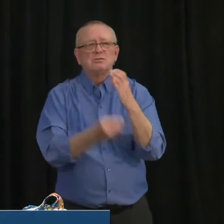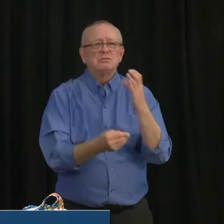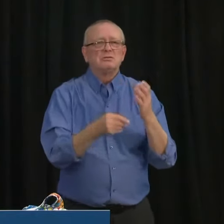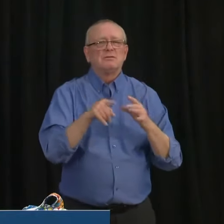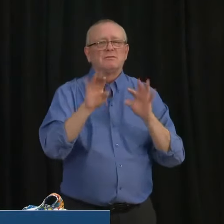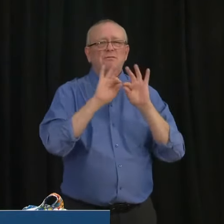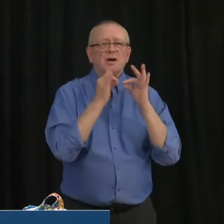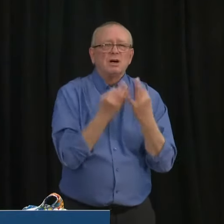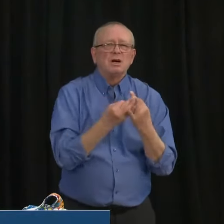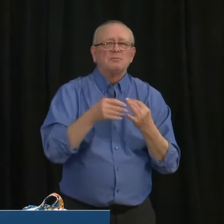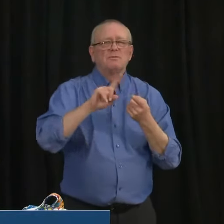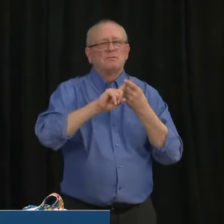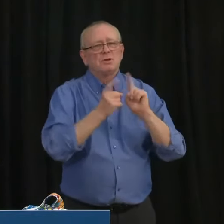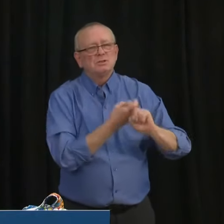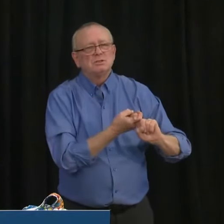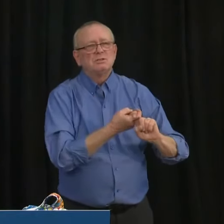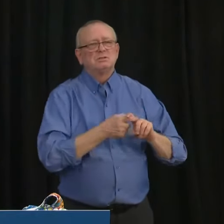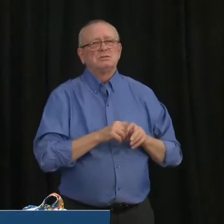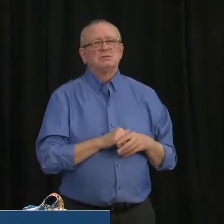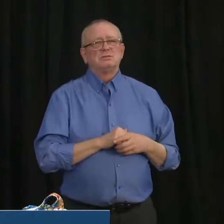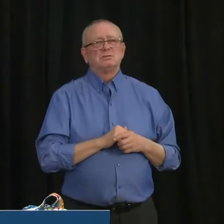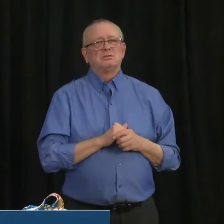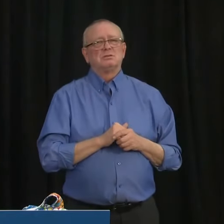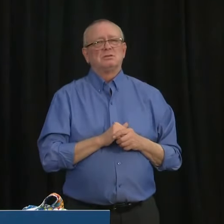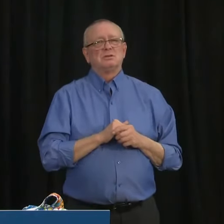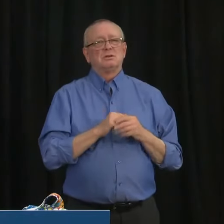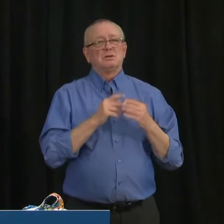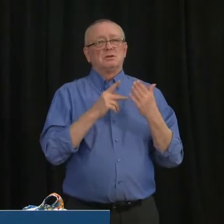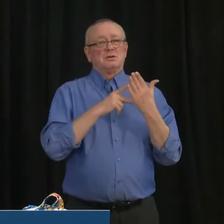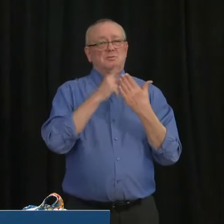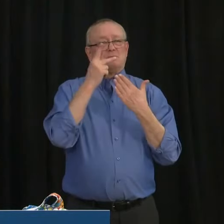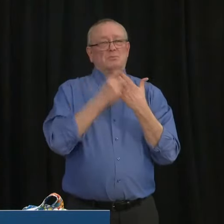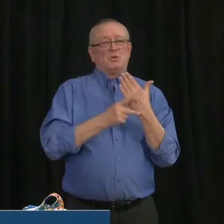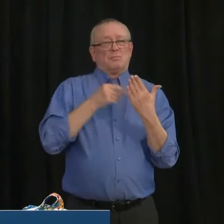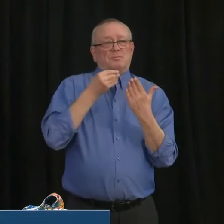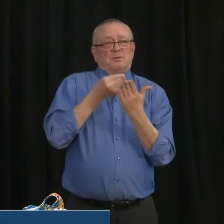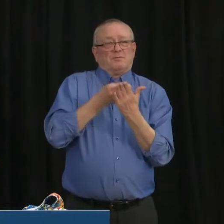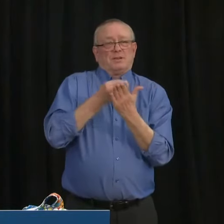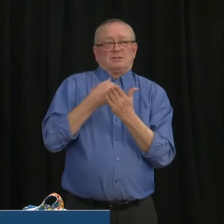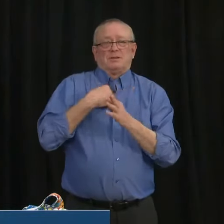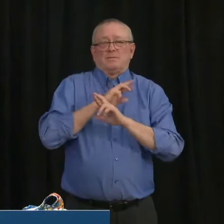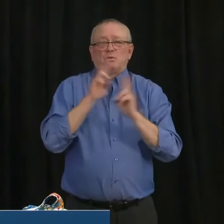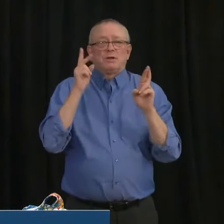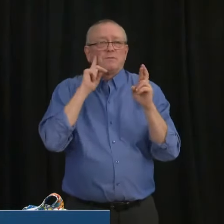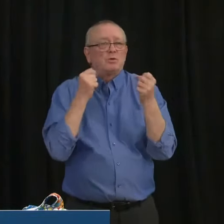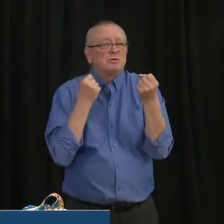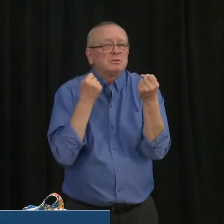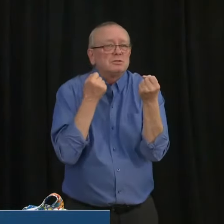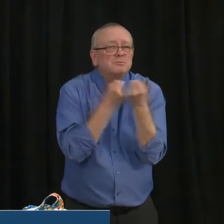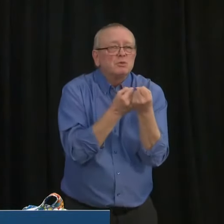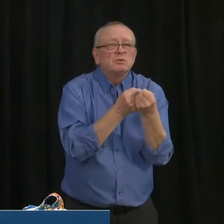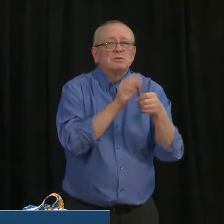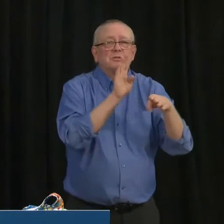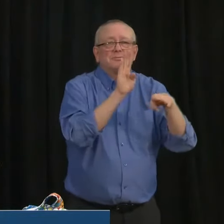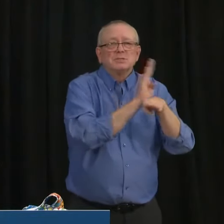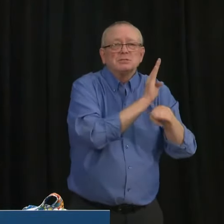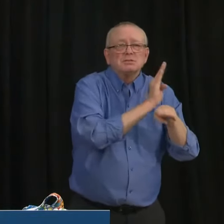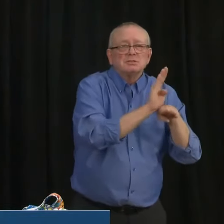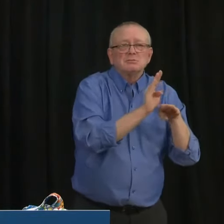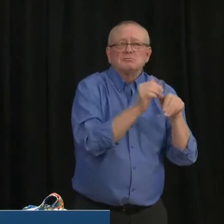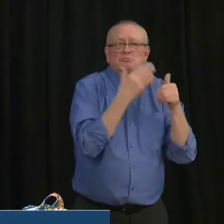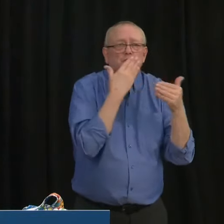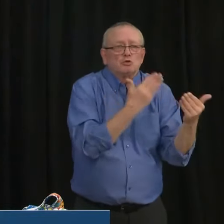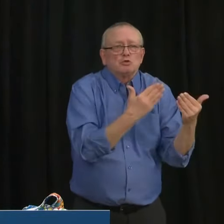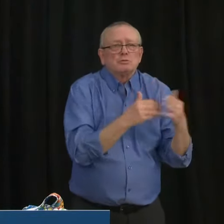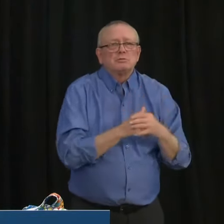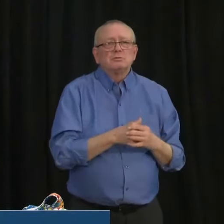Financial support programs are available for businesses impacted by restrictions. But there is nothing that can bring back a life that